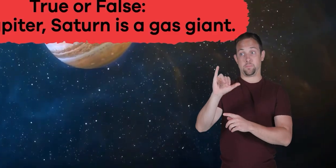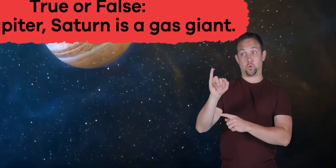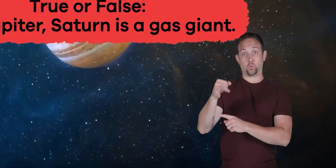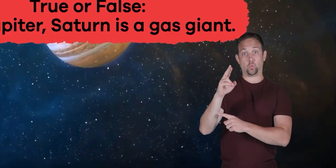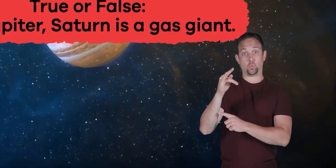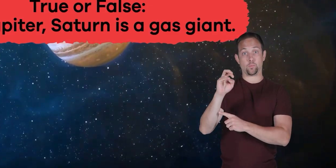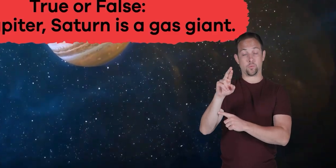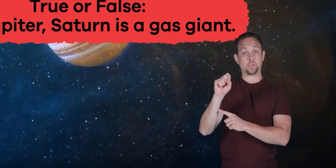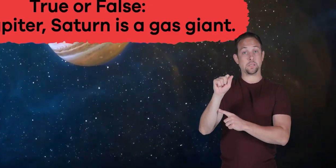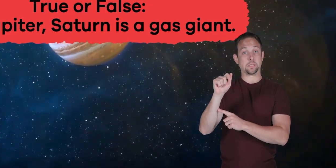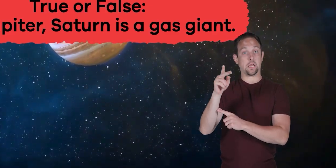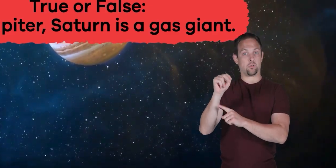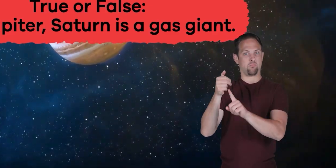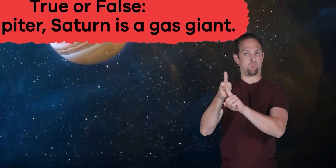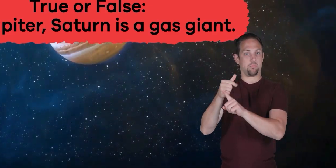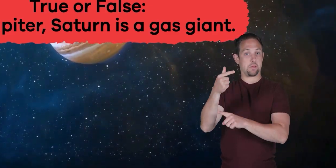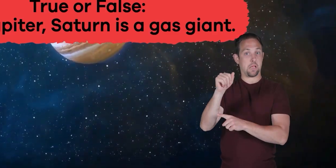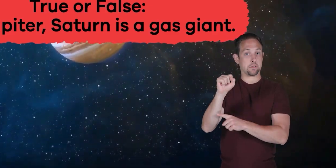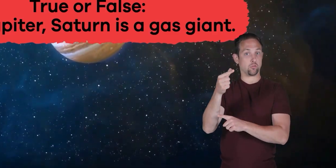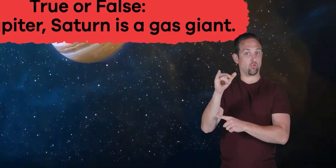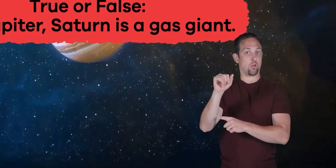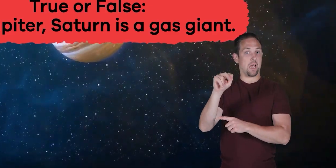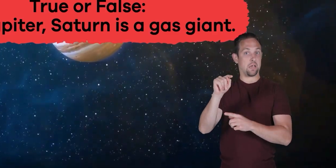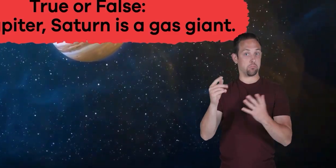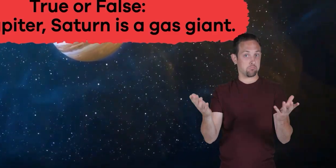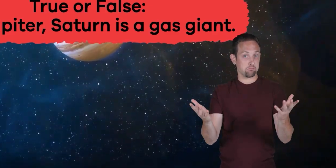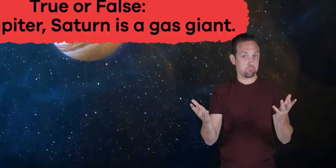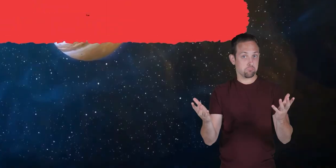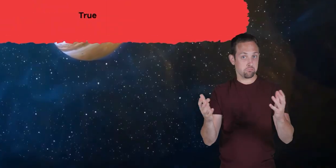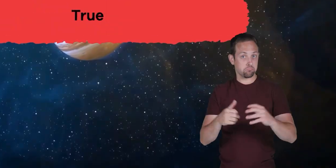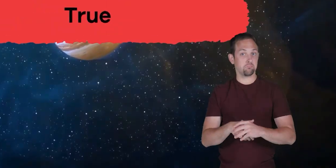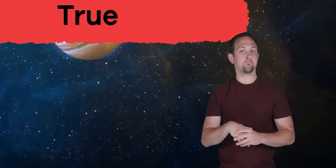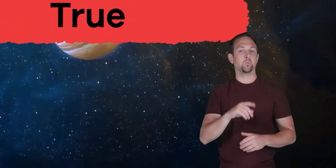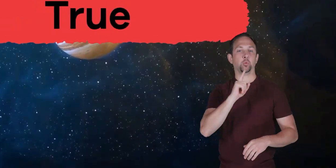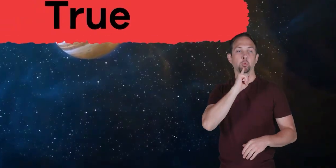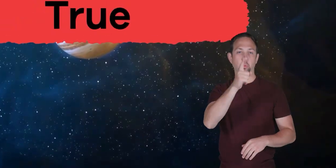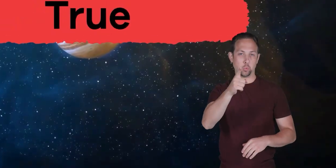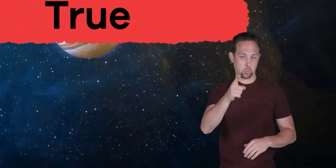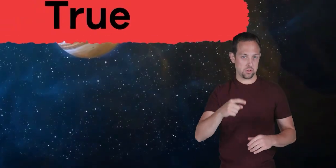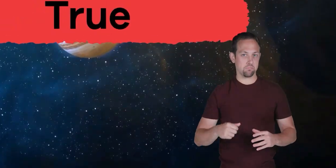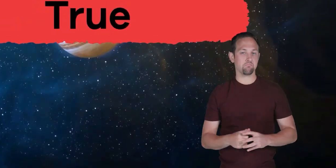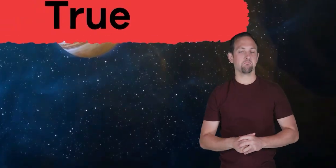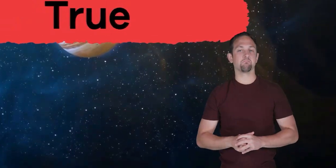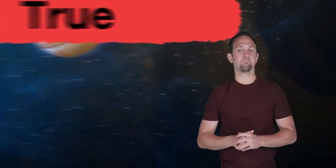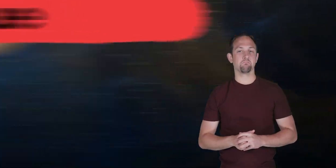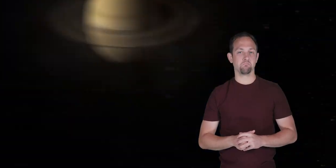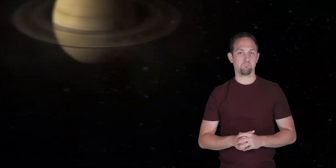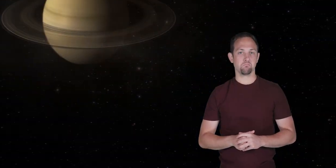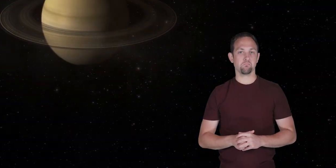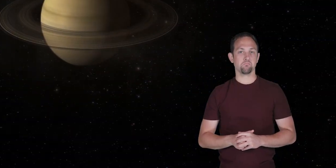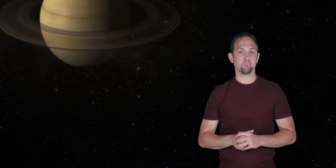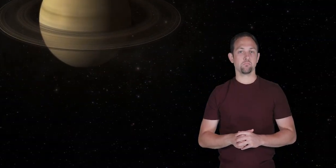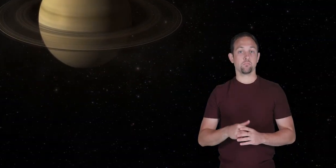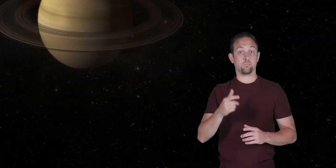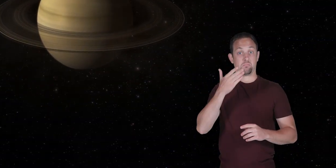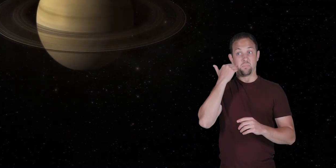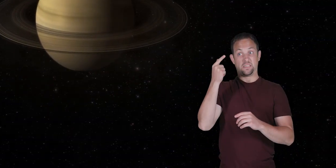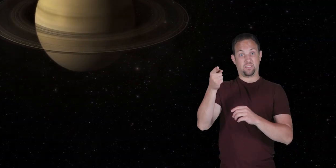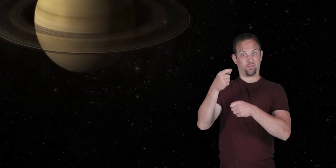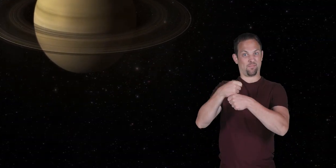Saturn is a gas giant that's true because it is made of gas